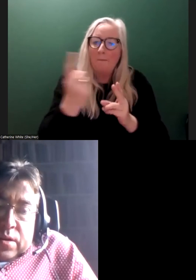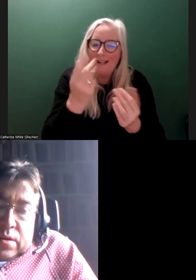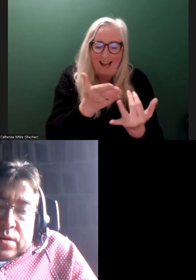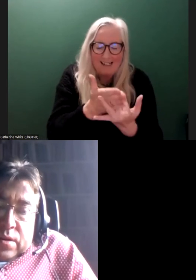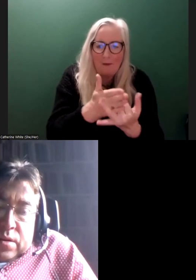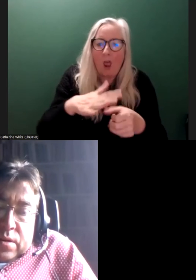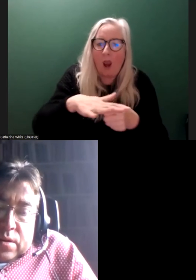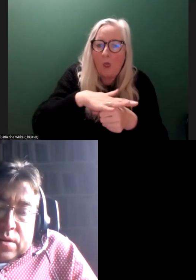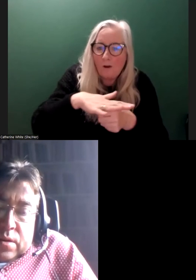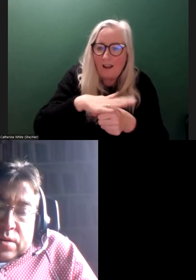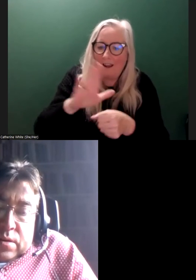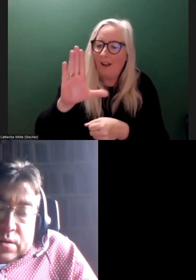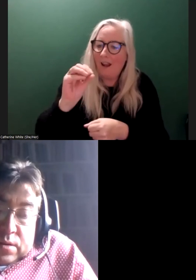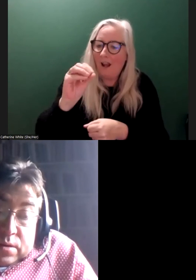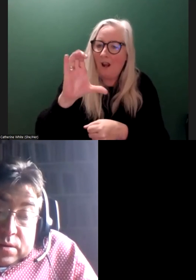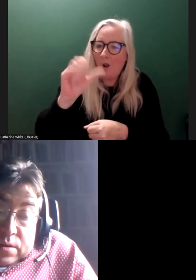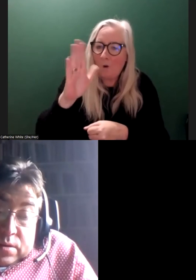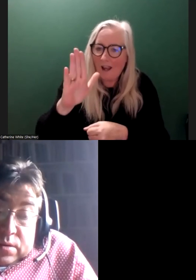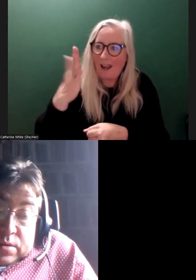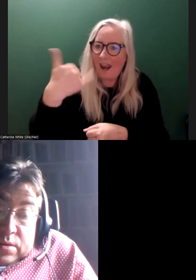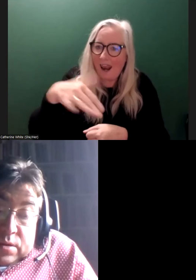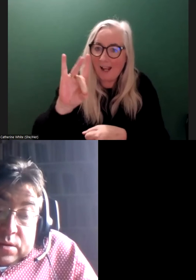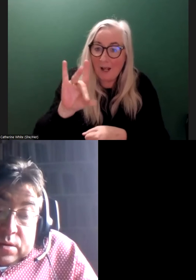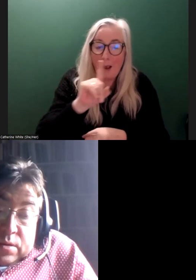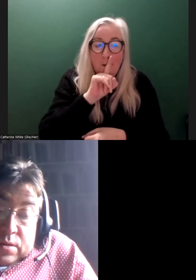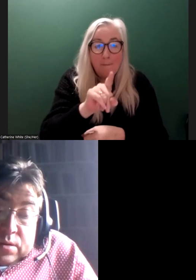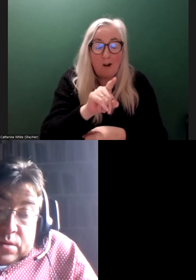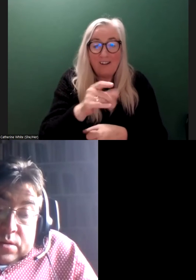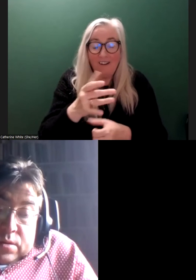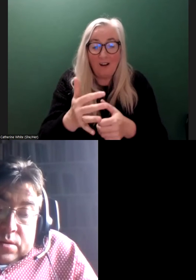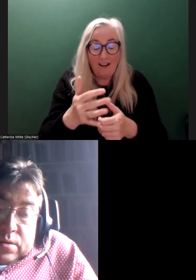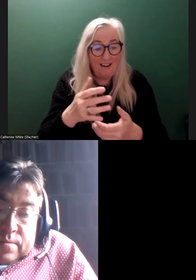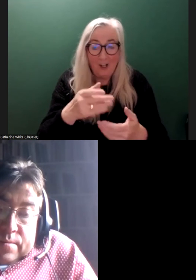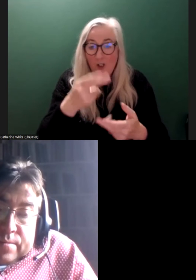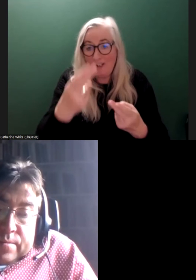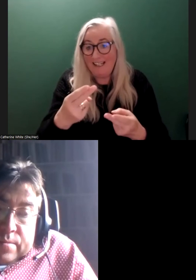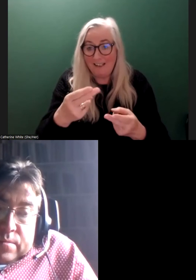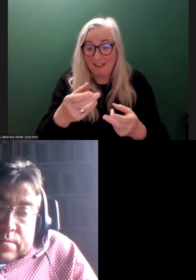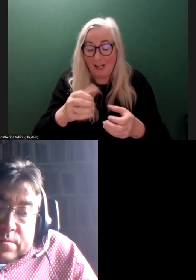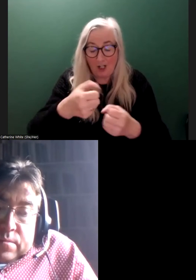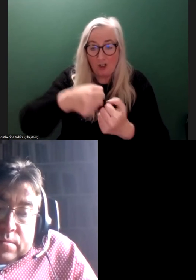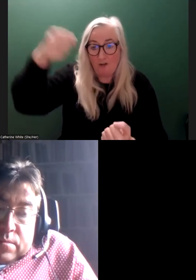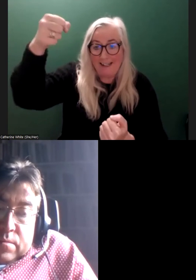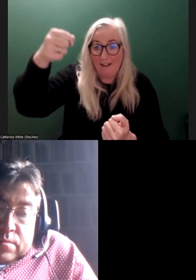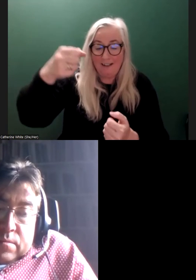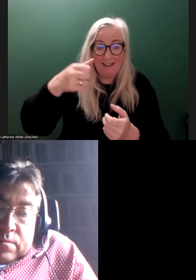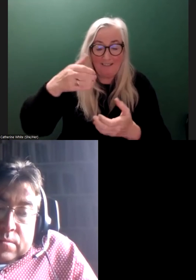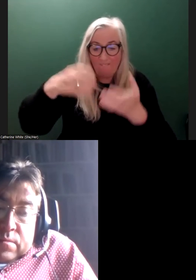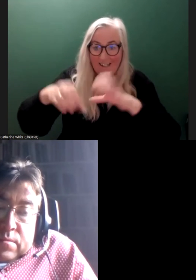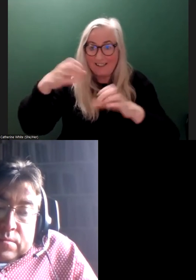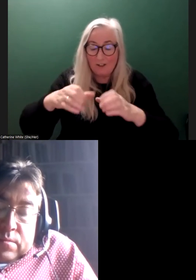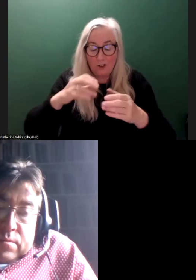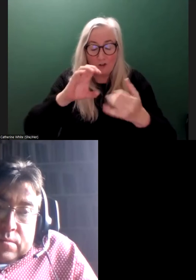And, you know, I mean, but be honest with you, trying to figure out their timetable, you need a degree in physics and cryptology because it's very difficult.